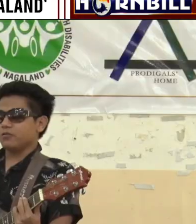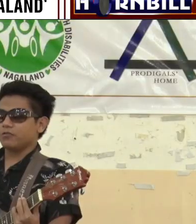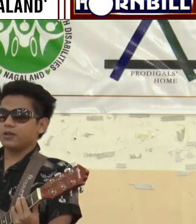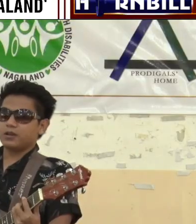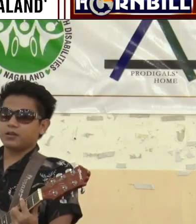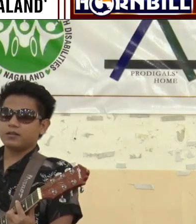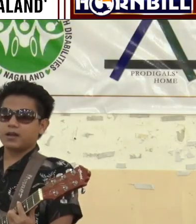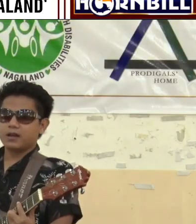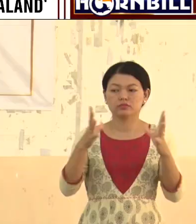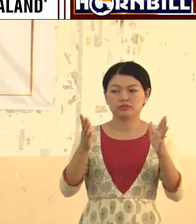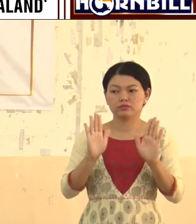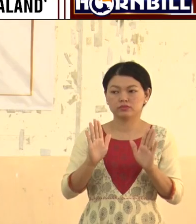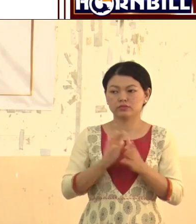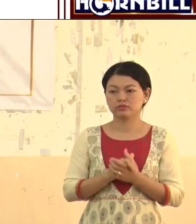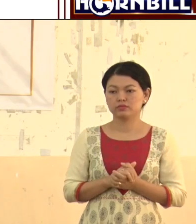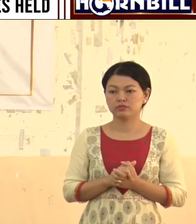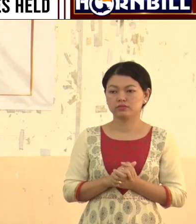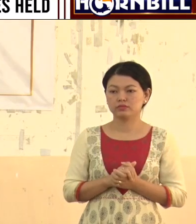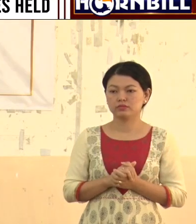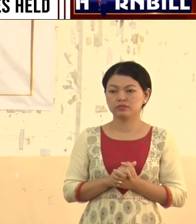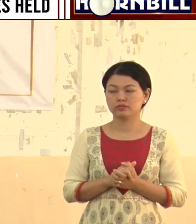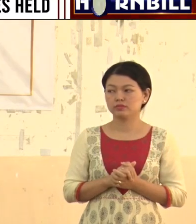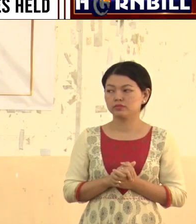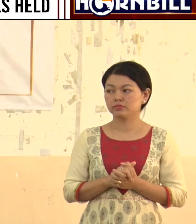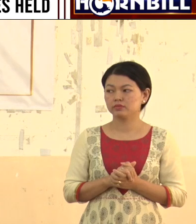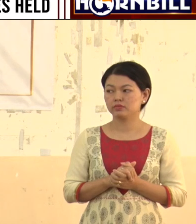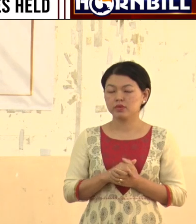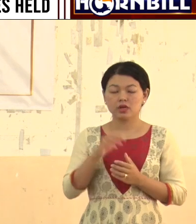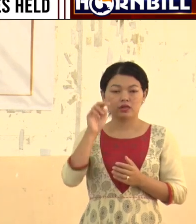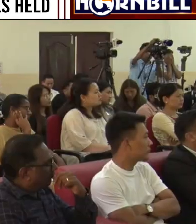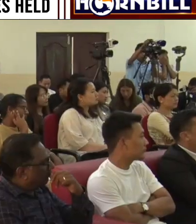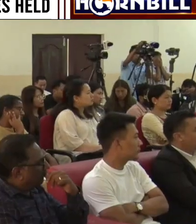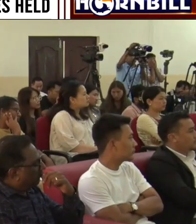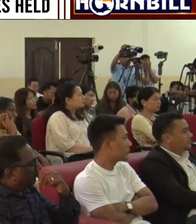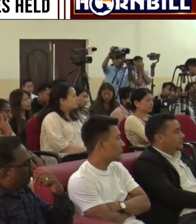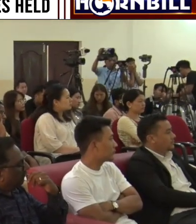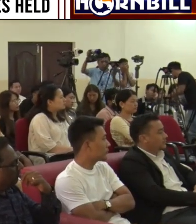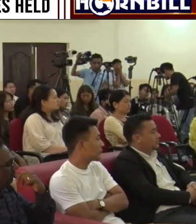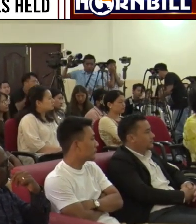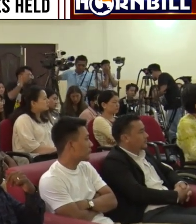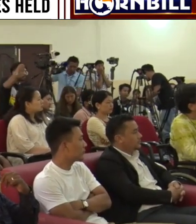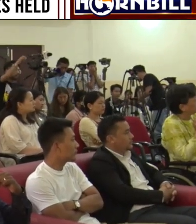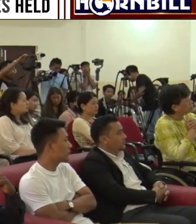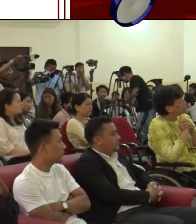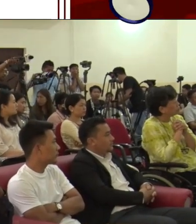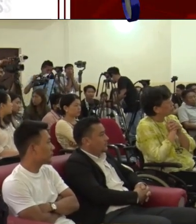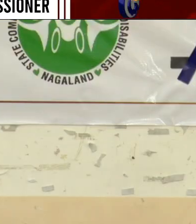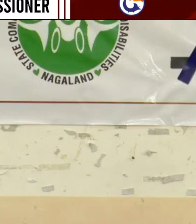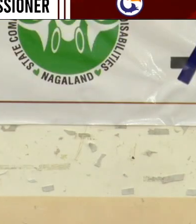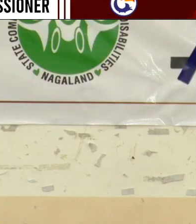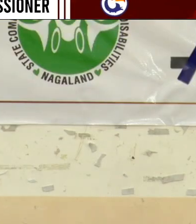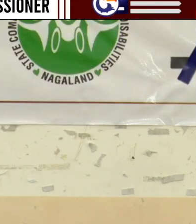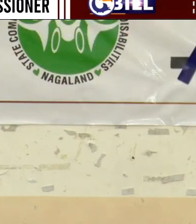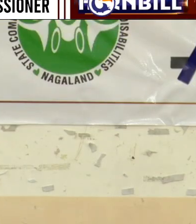State Commissioner for Persons with Disabilities is the Deputy Director of Department